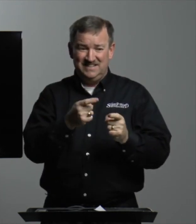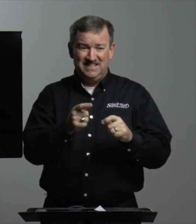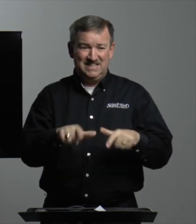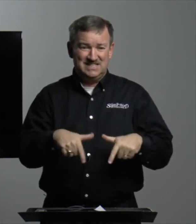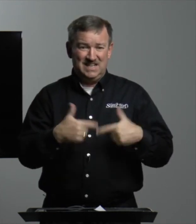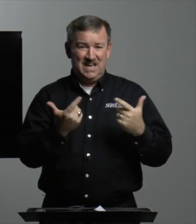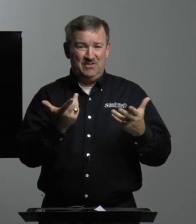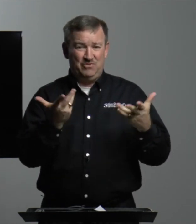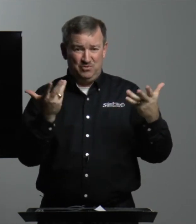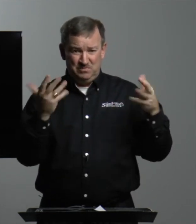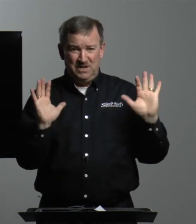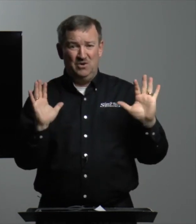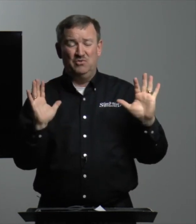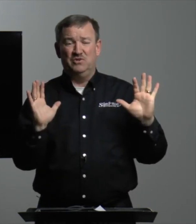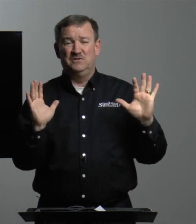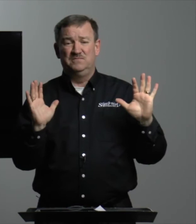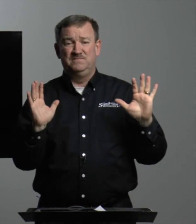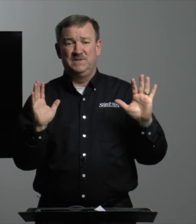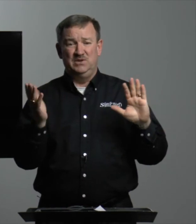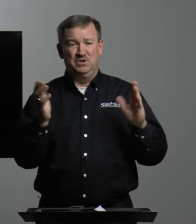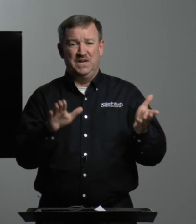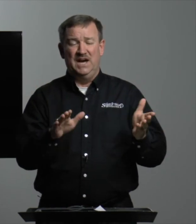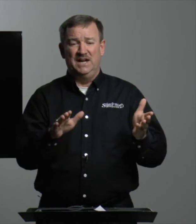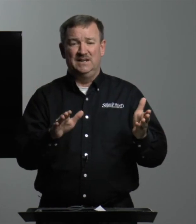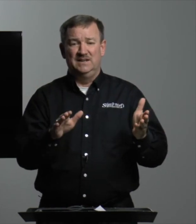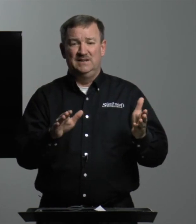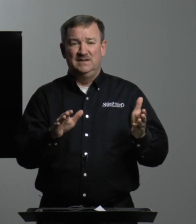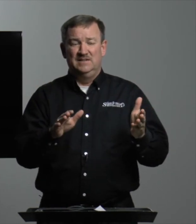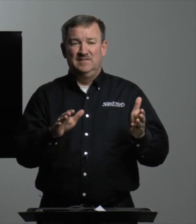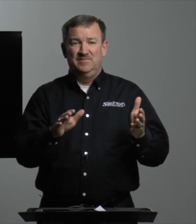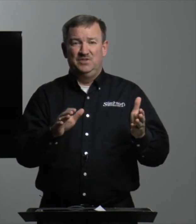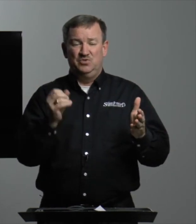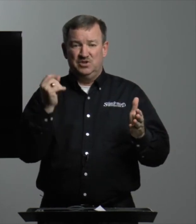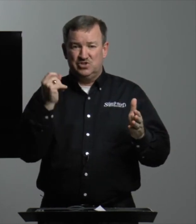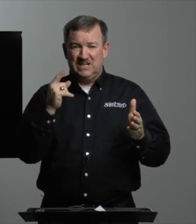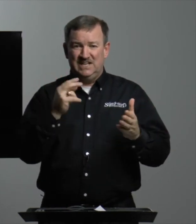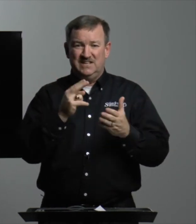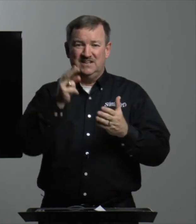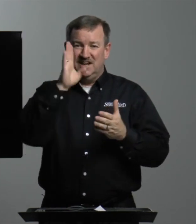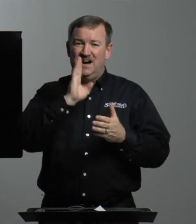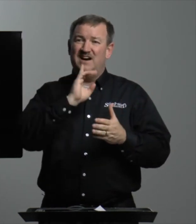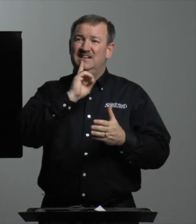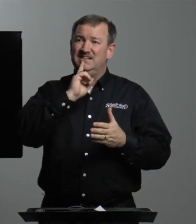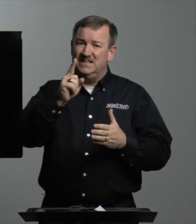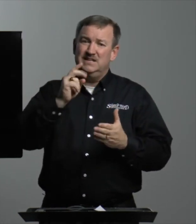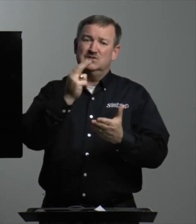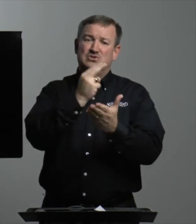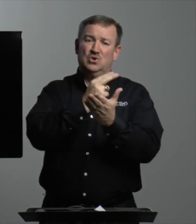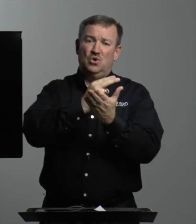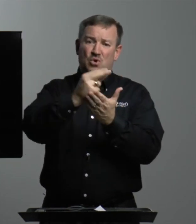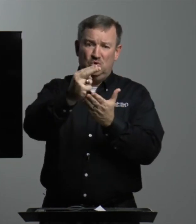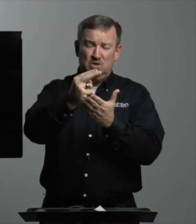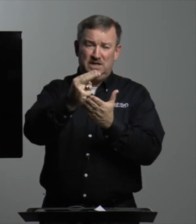his life would be over. He would die. You understand that God is holy.